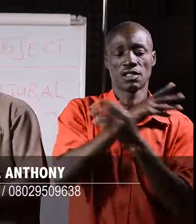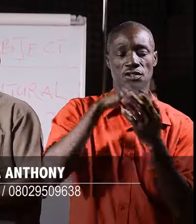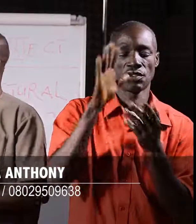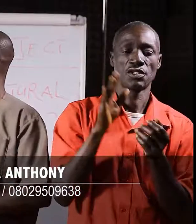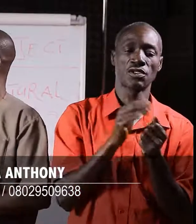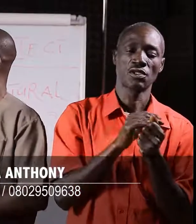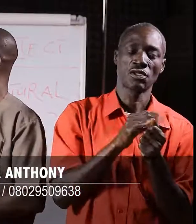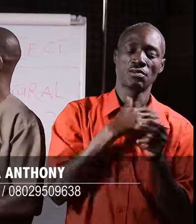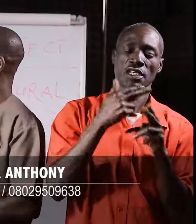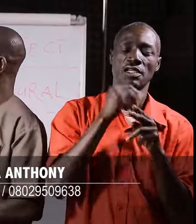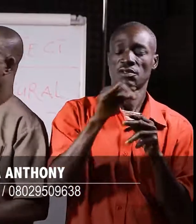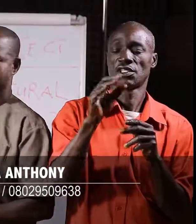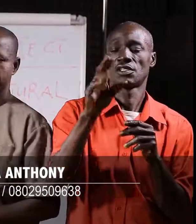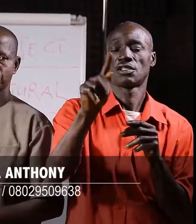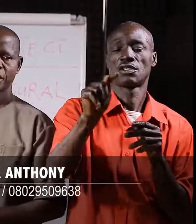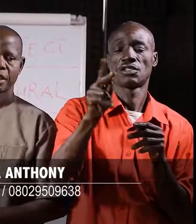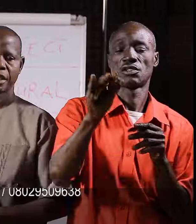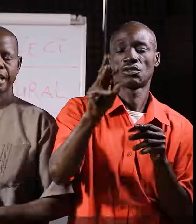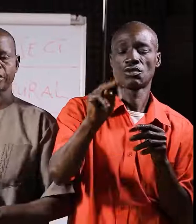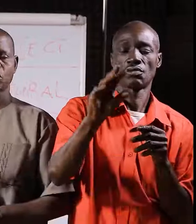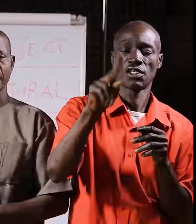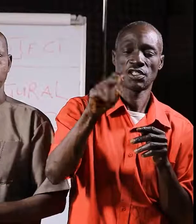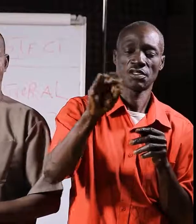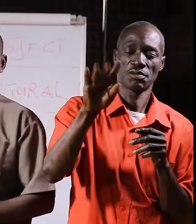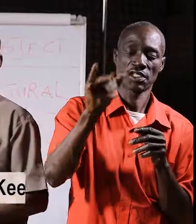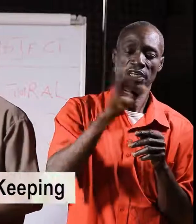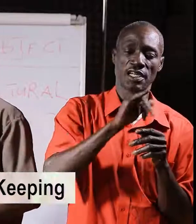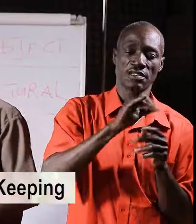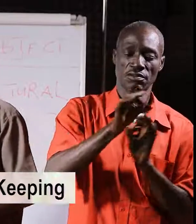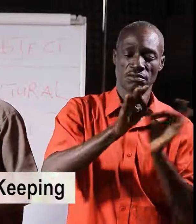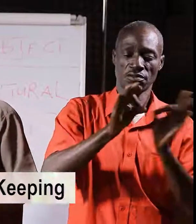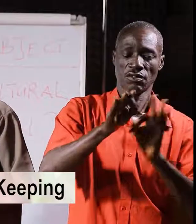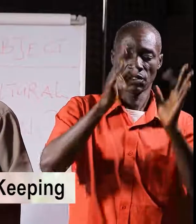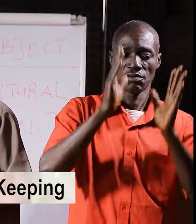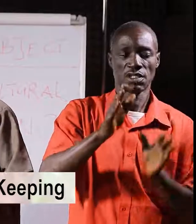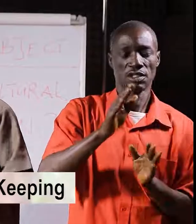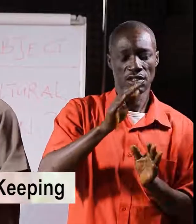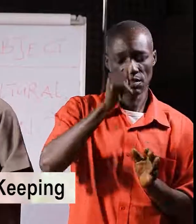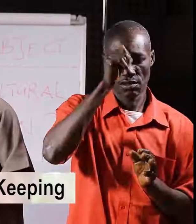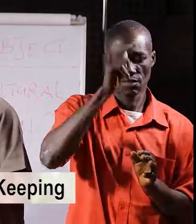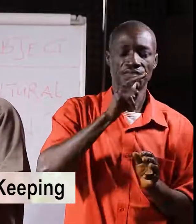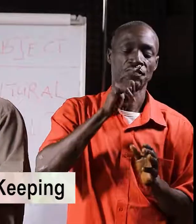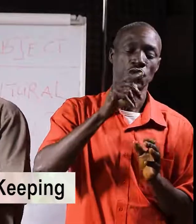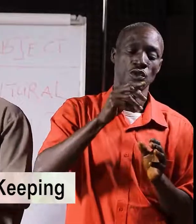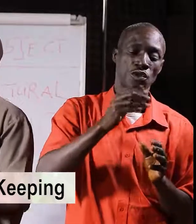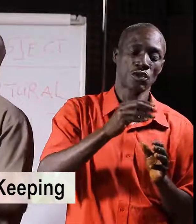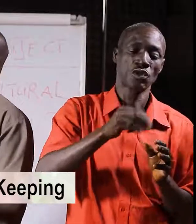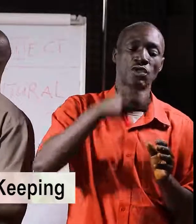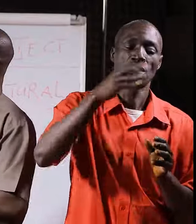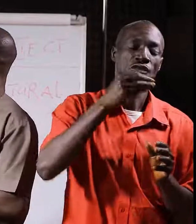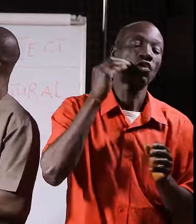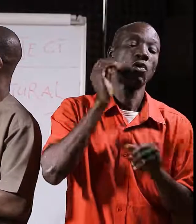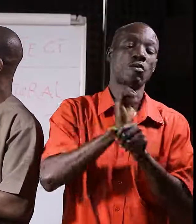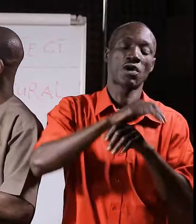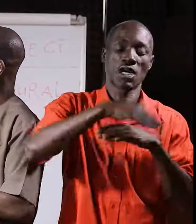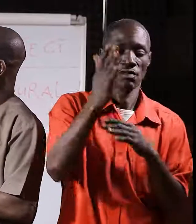I still remain Mr. Thomas Peter. In case you want to submit your assignment, ask a question or any inquiry,